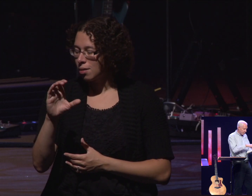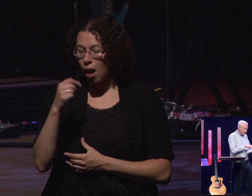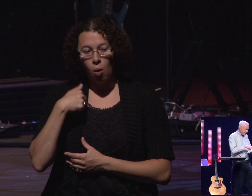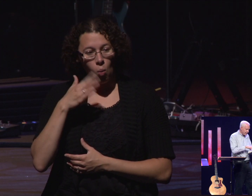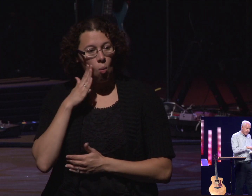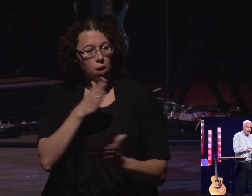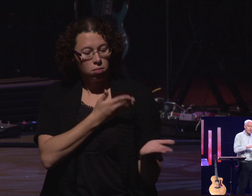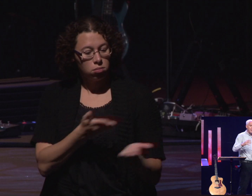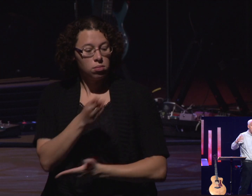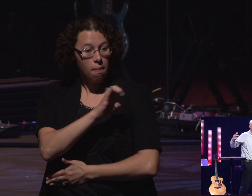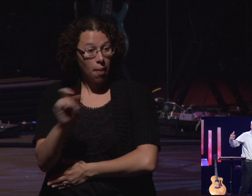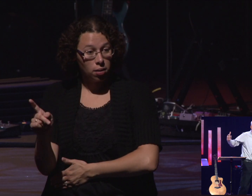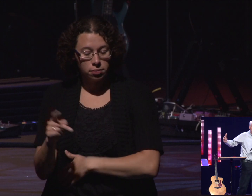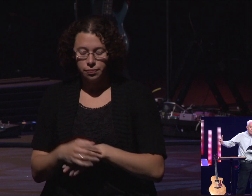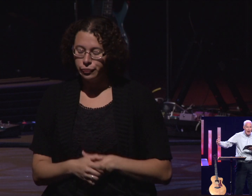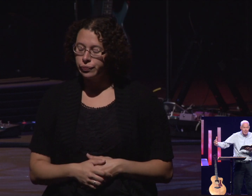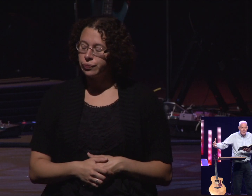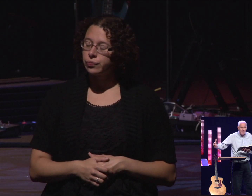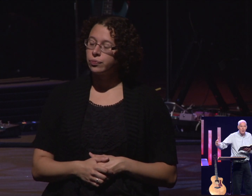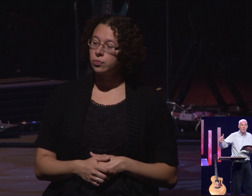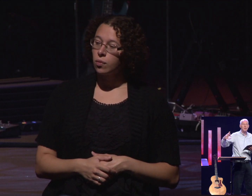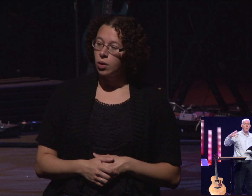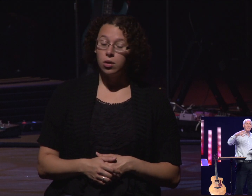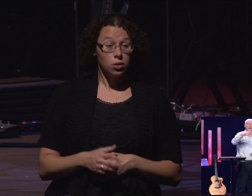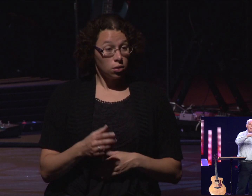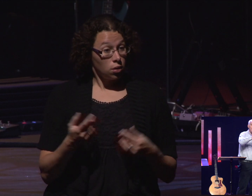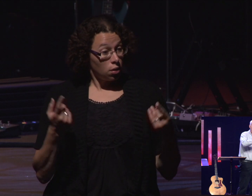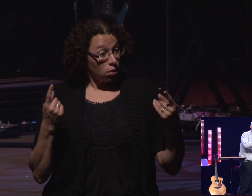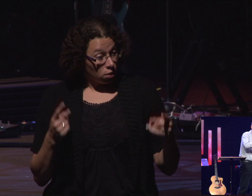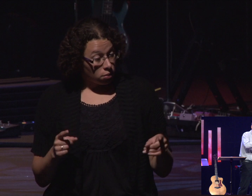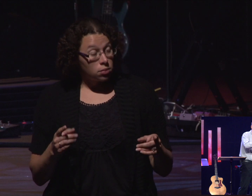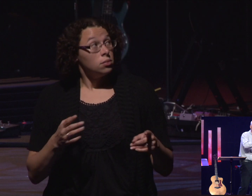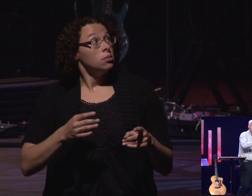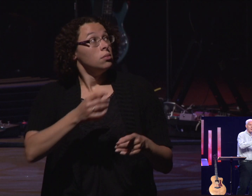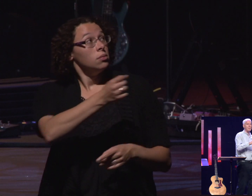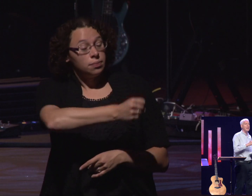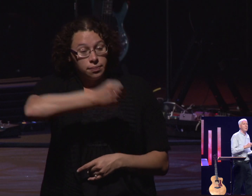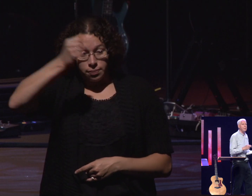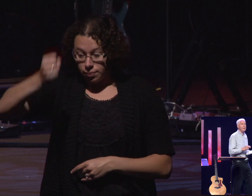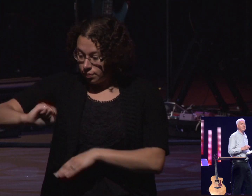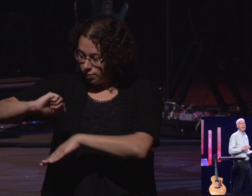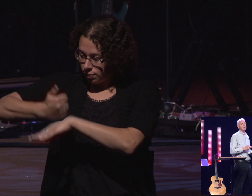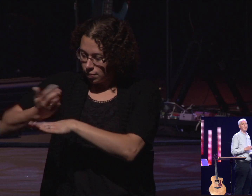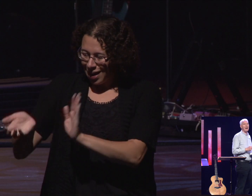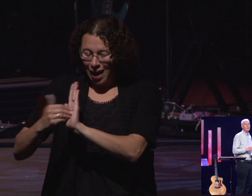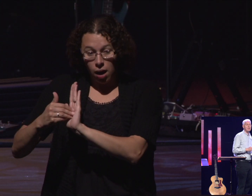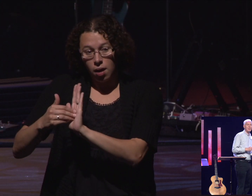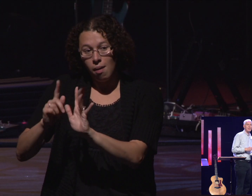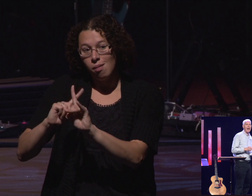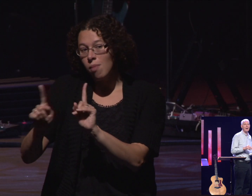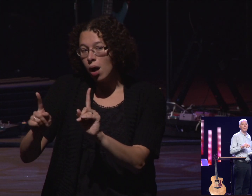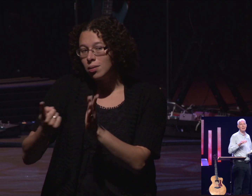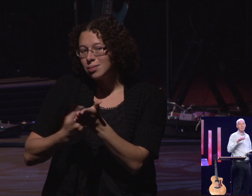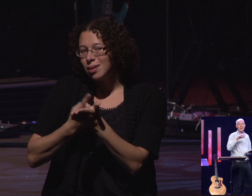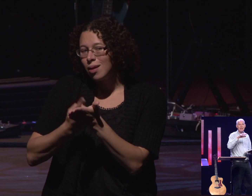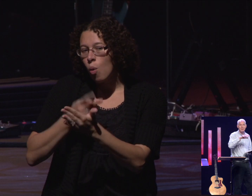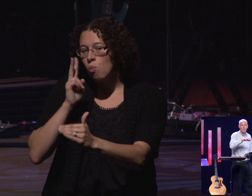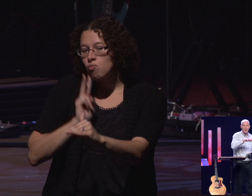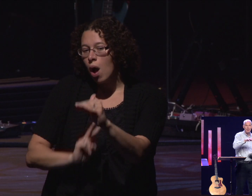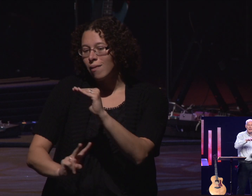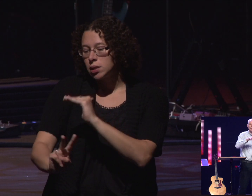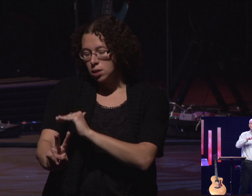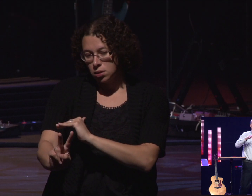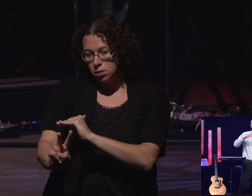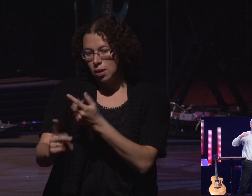So the fulfillment of this is he brought them from Babylon. Restored them back to the land they were from. But many times, prophecies have an immediate